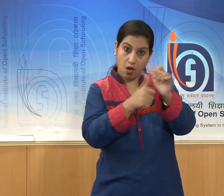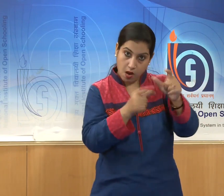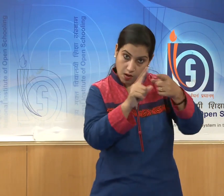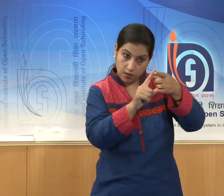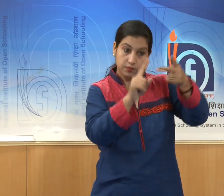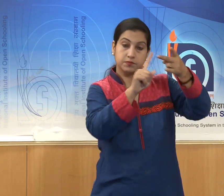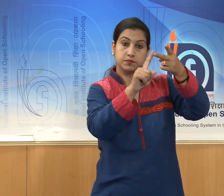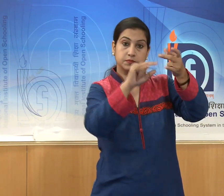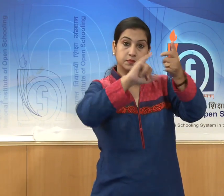Ujjain,